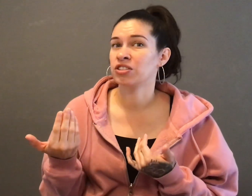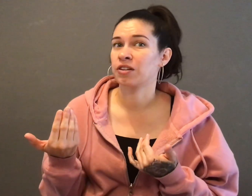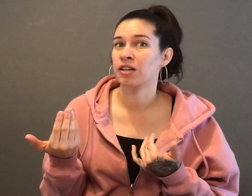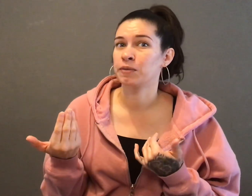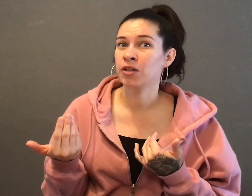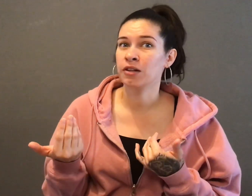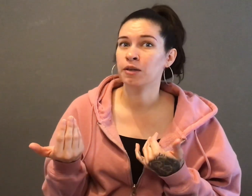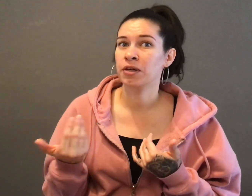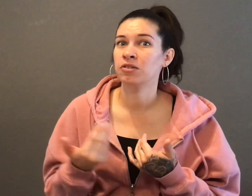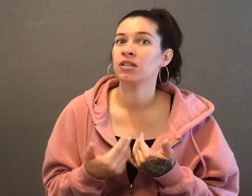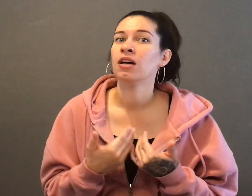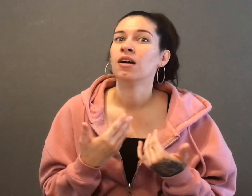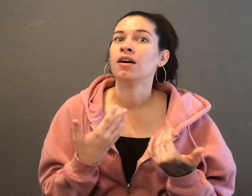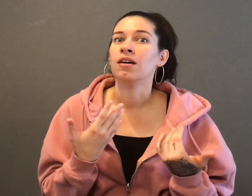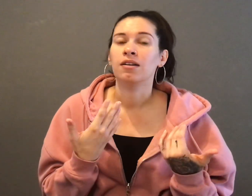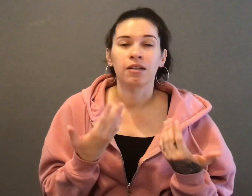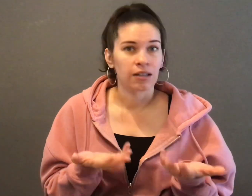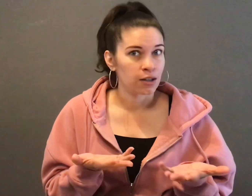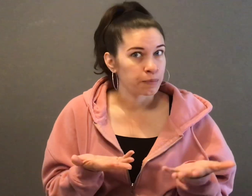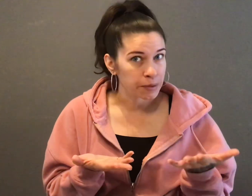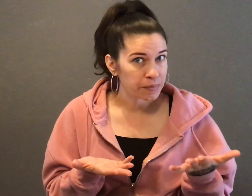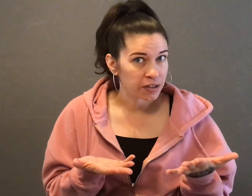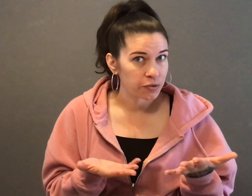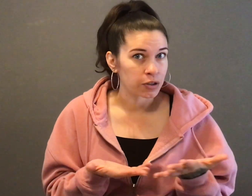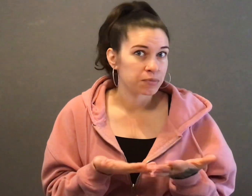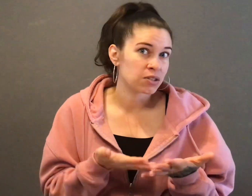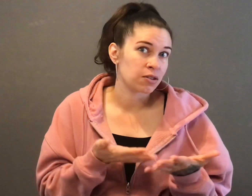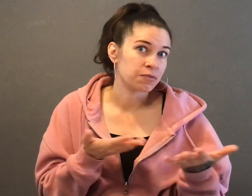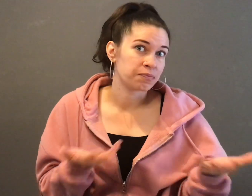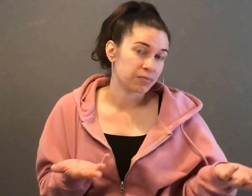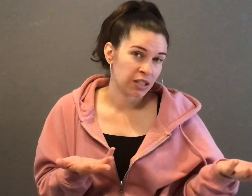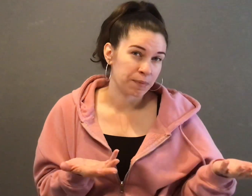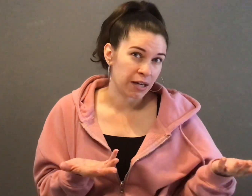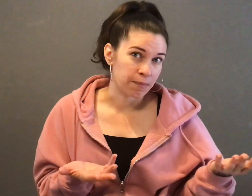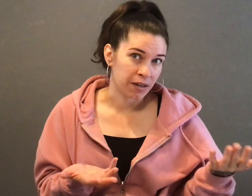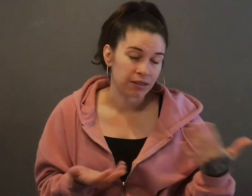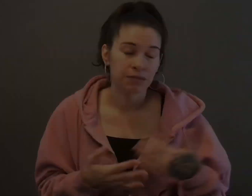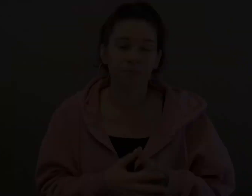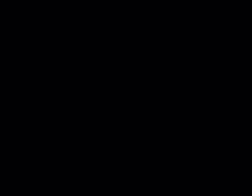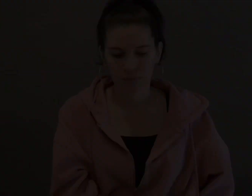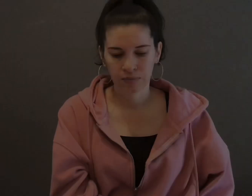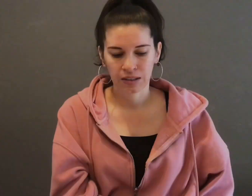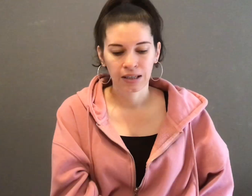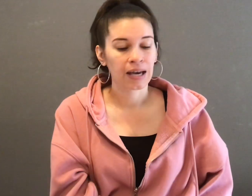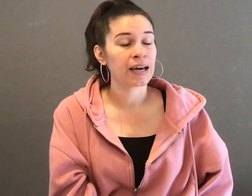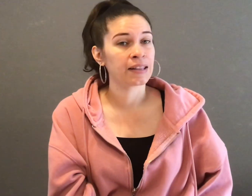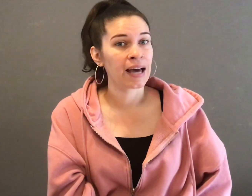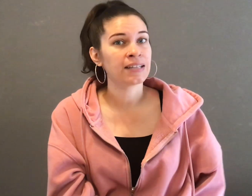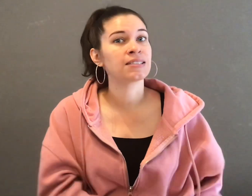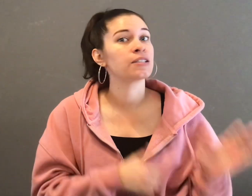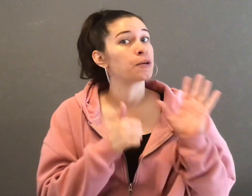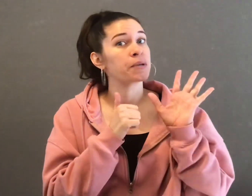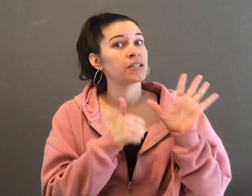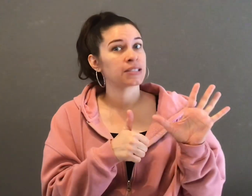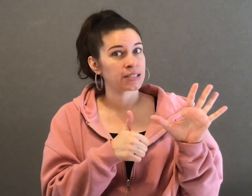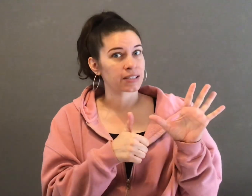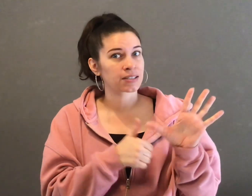chair that I'm talking about in a beanbag form. So keep that in mind. And last number six,